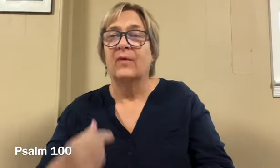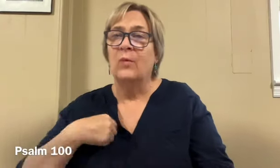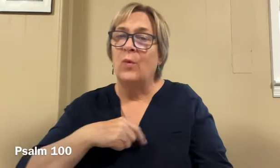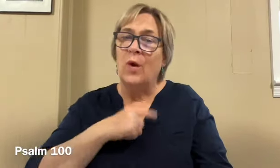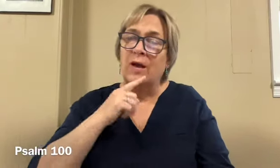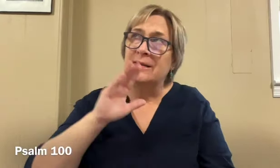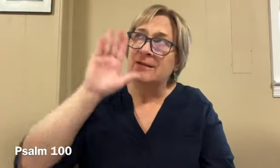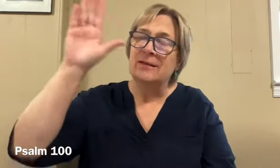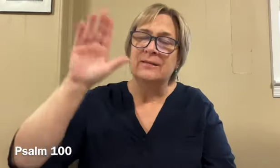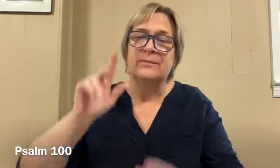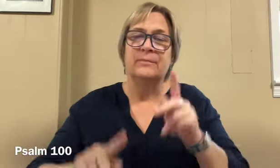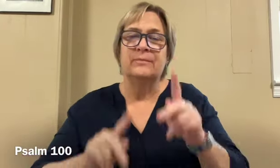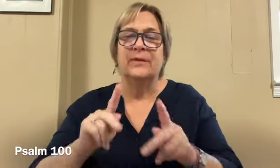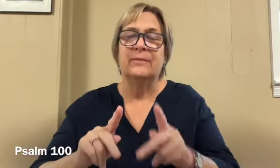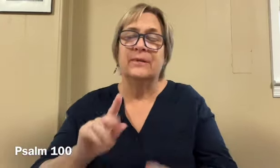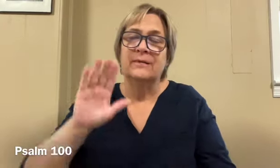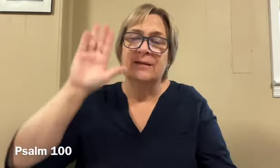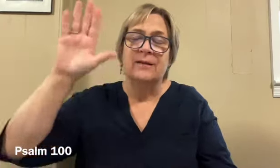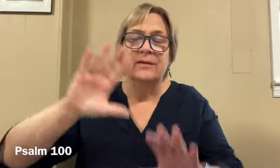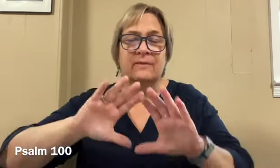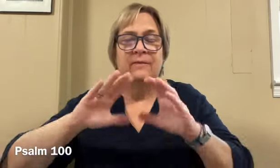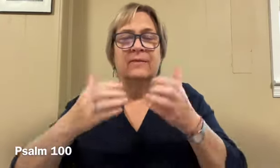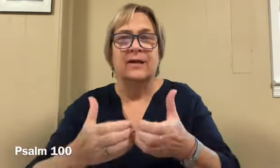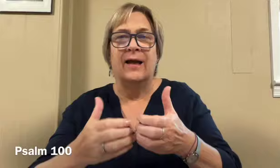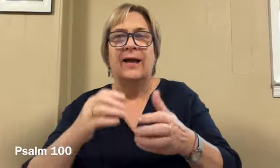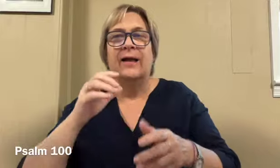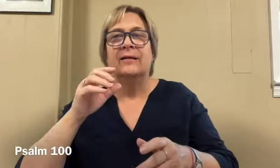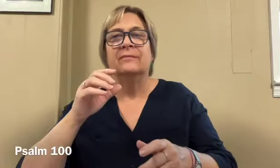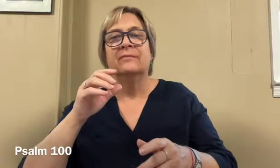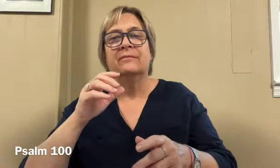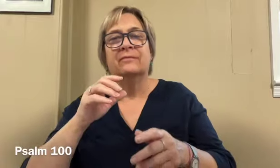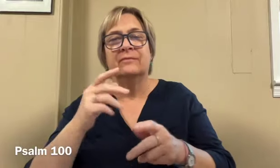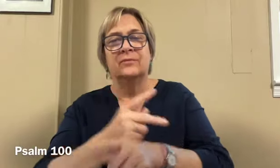We are his people, the sheep of his flock.